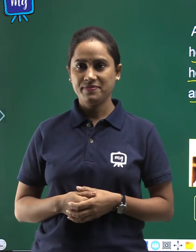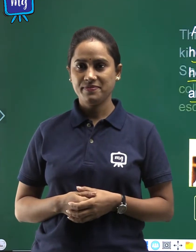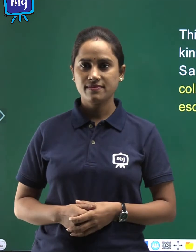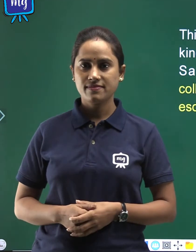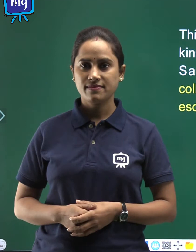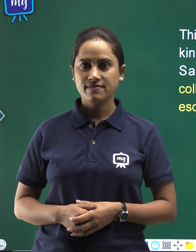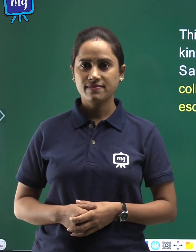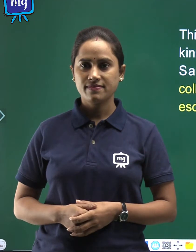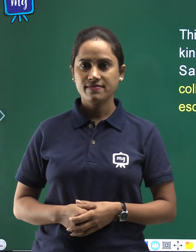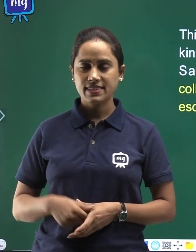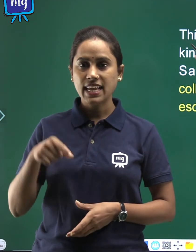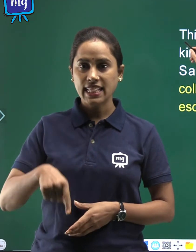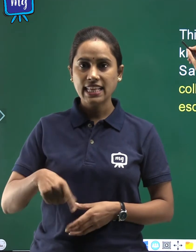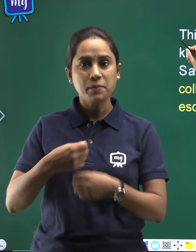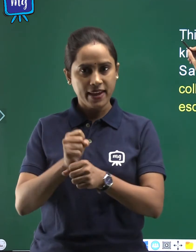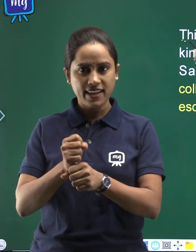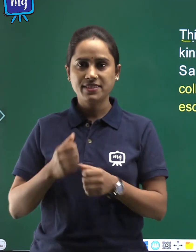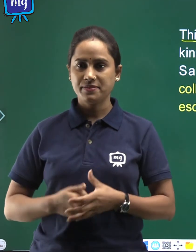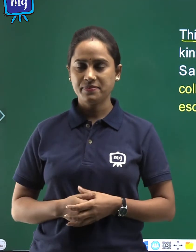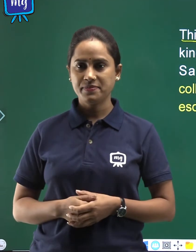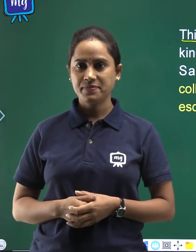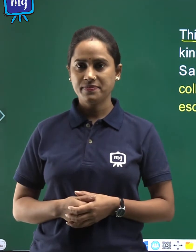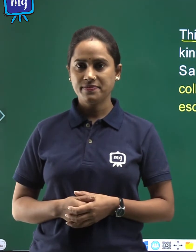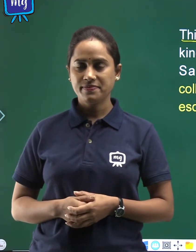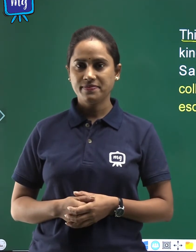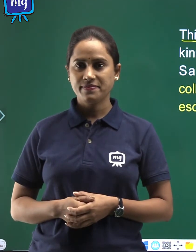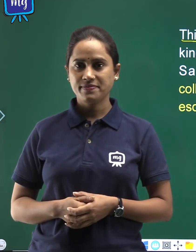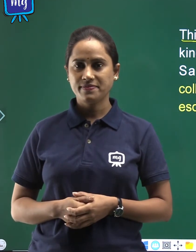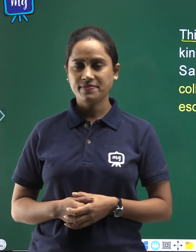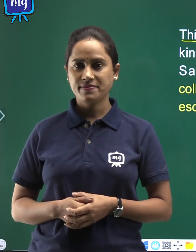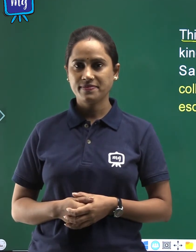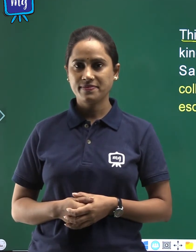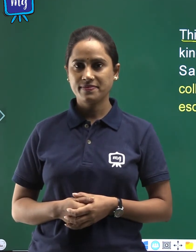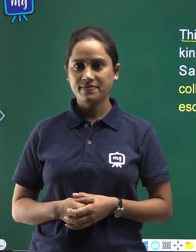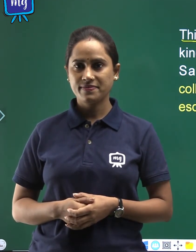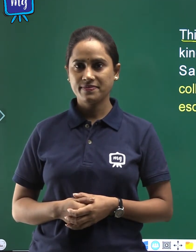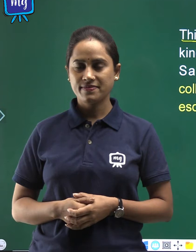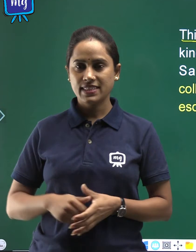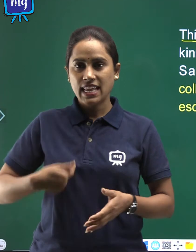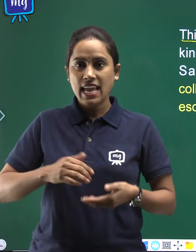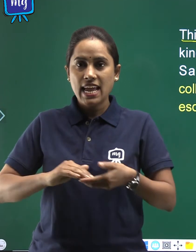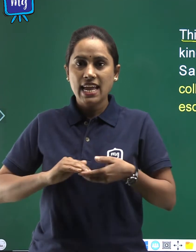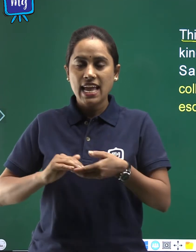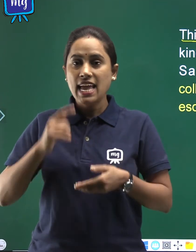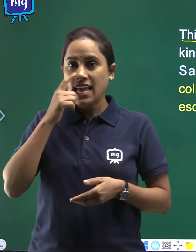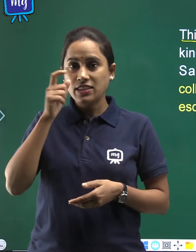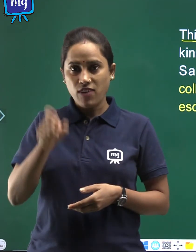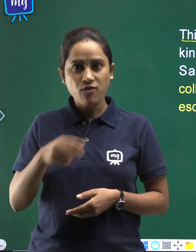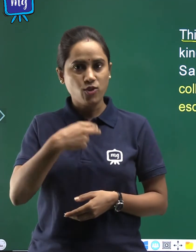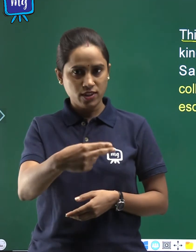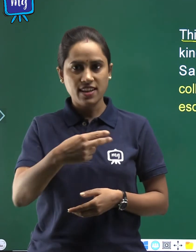This makes his wife Louisa